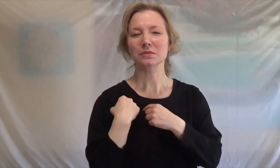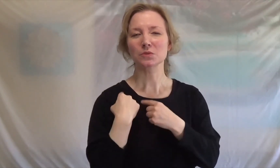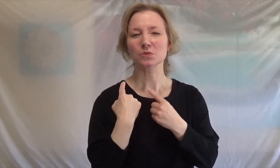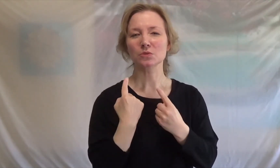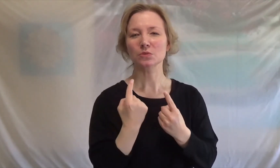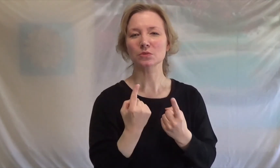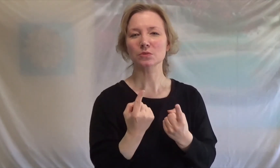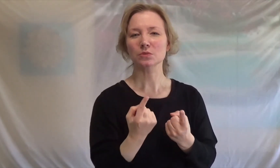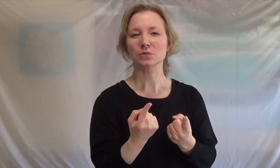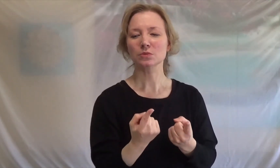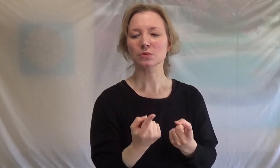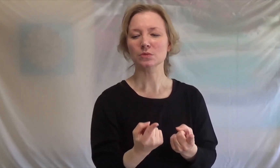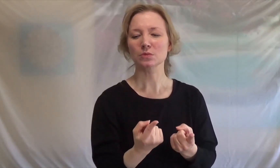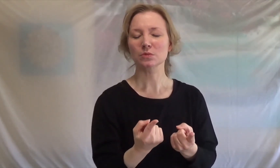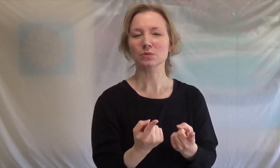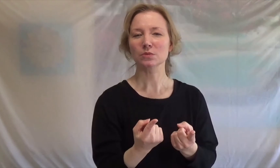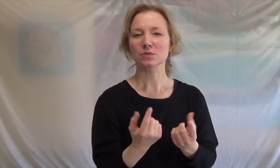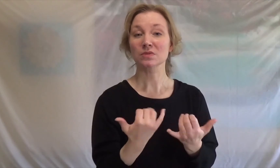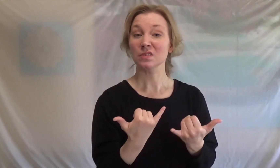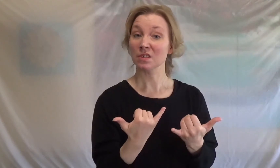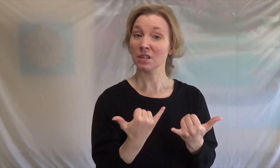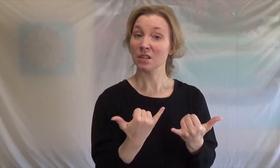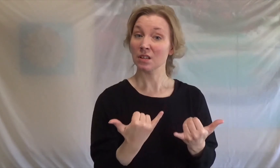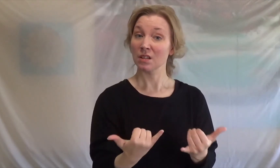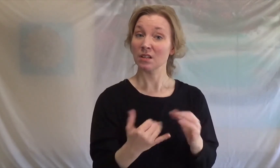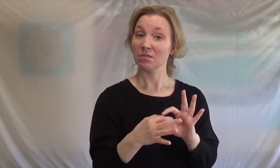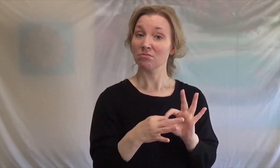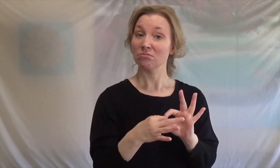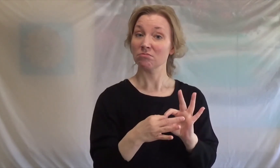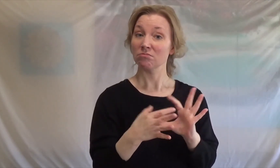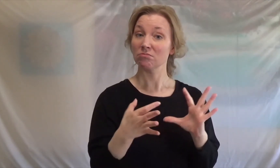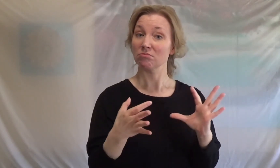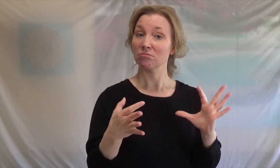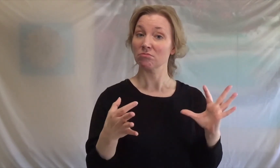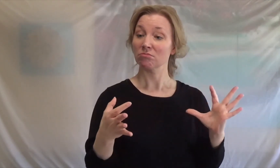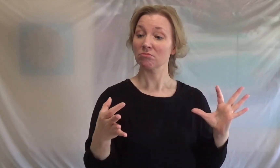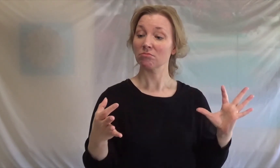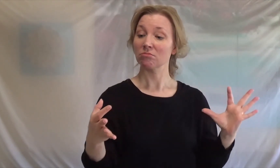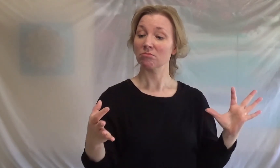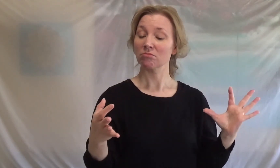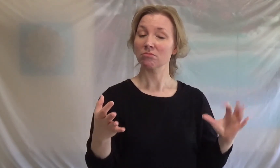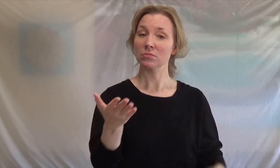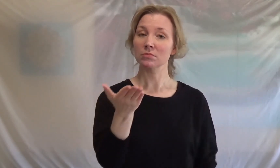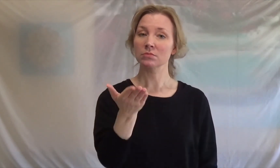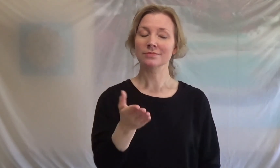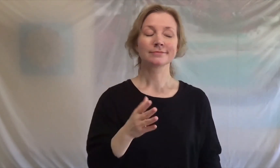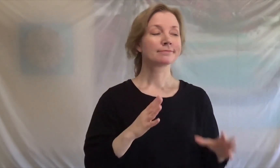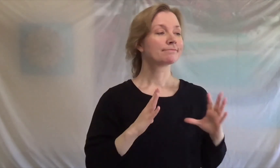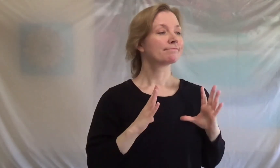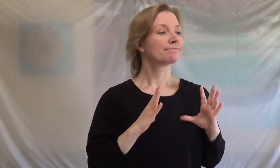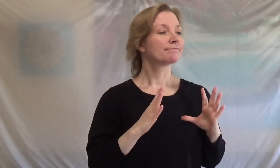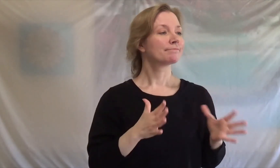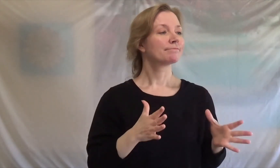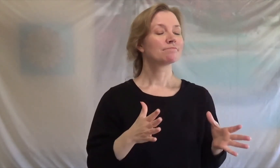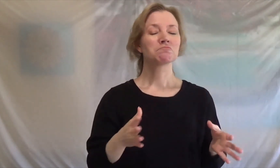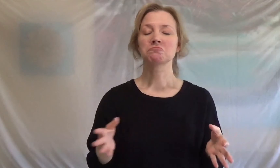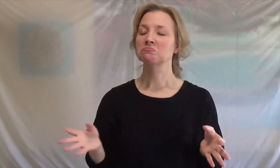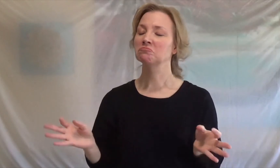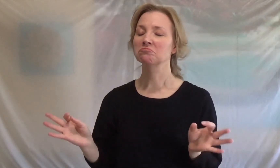one And I just can't imagine how you could be so